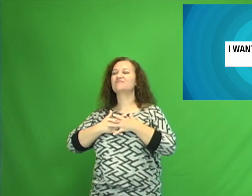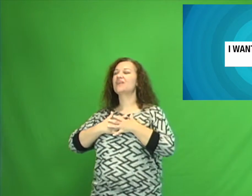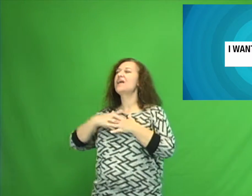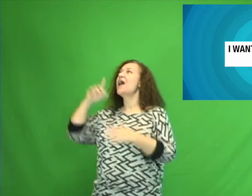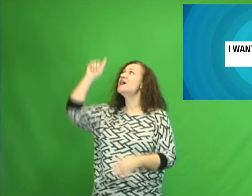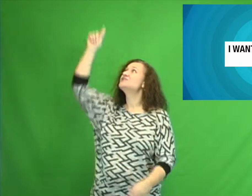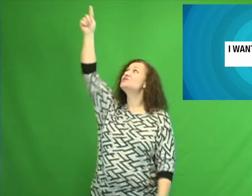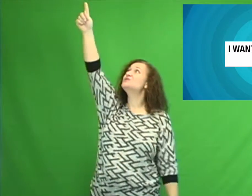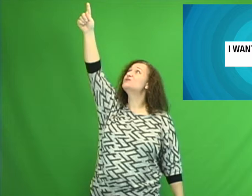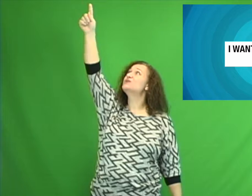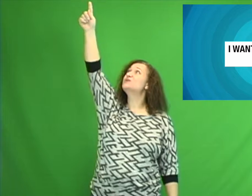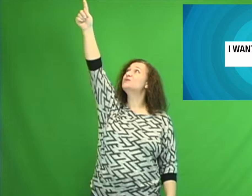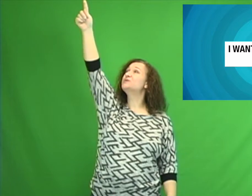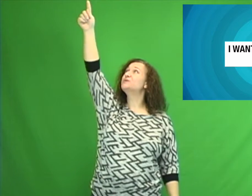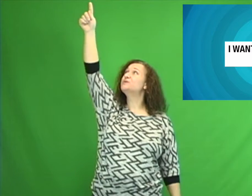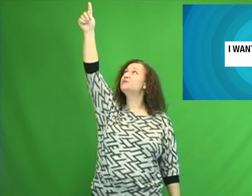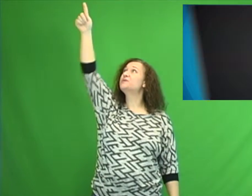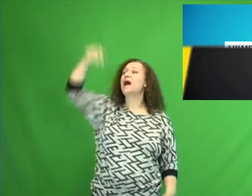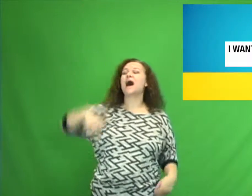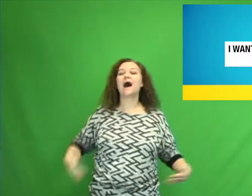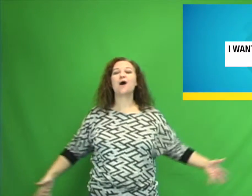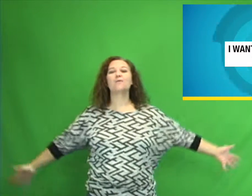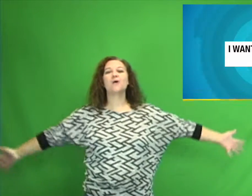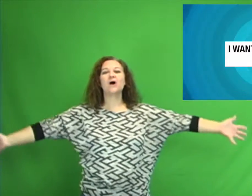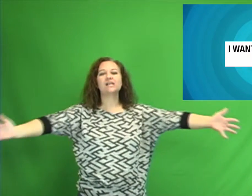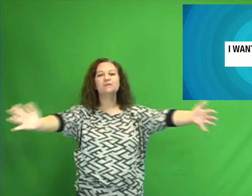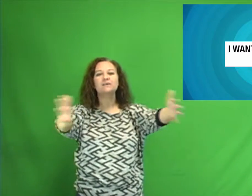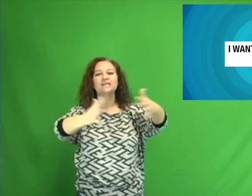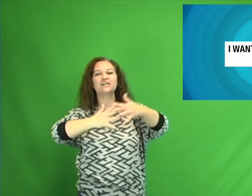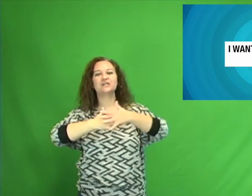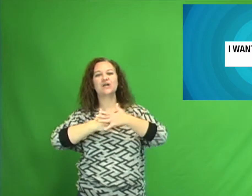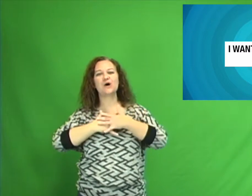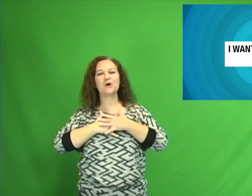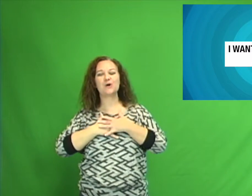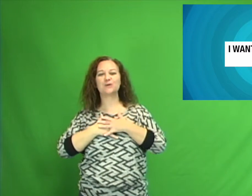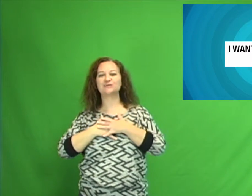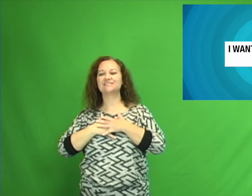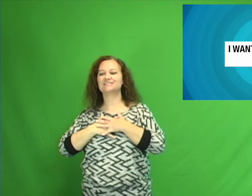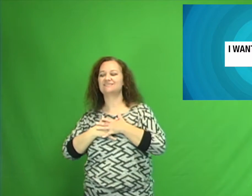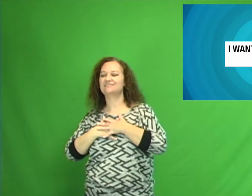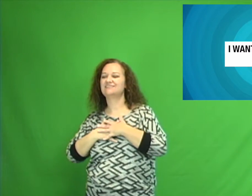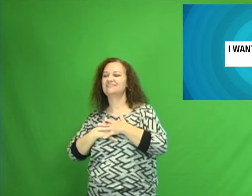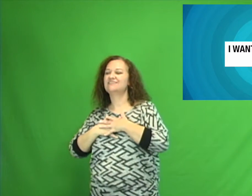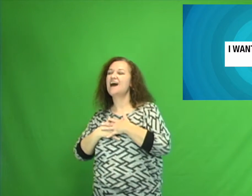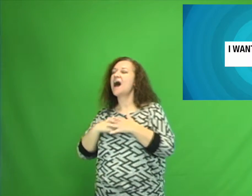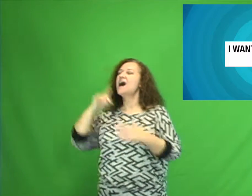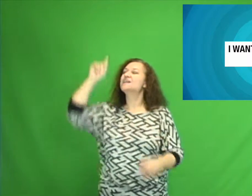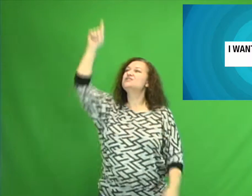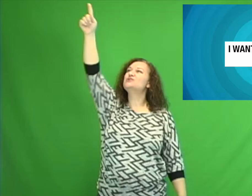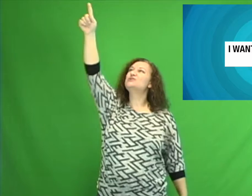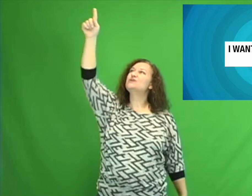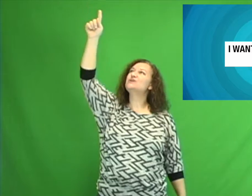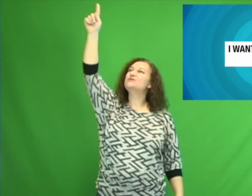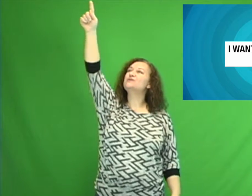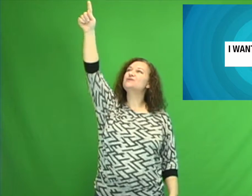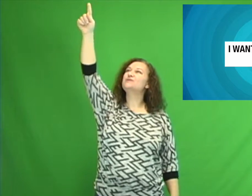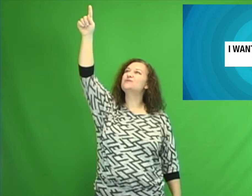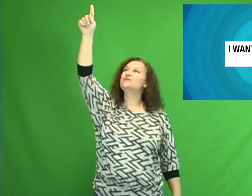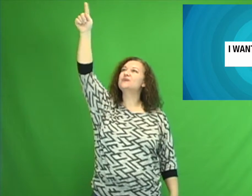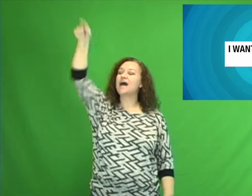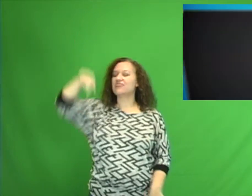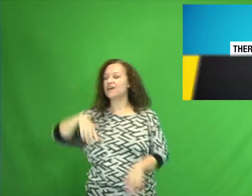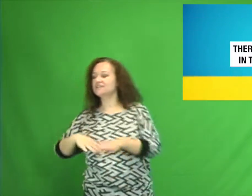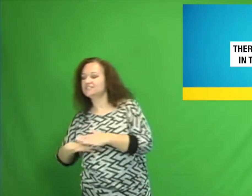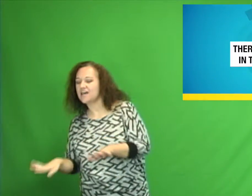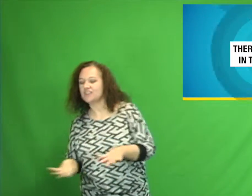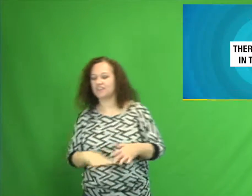to you I want to be close to you